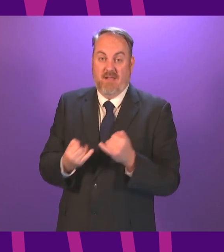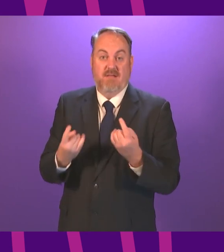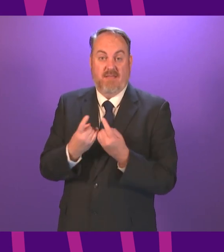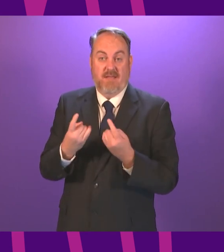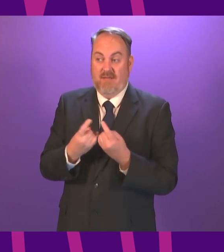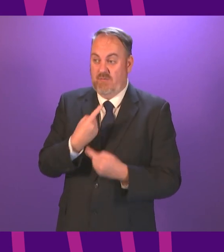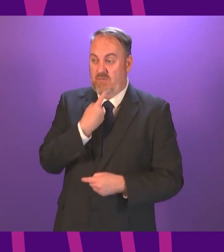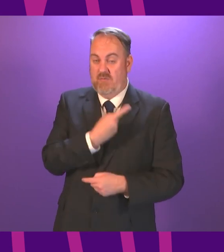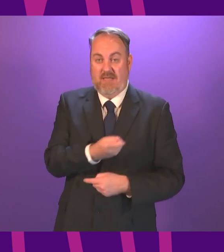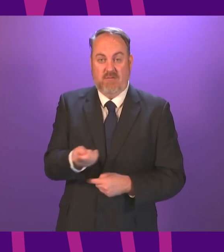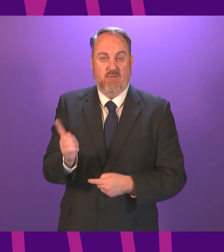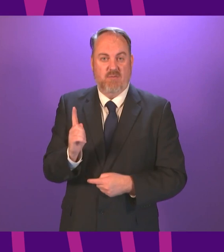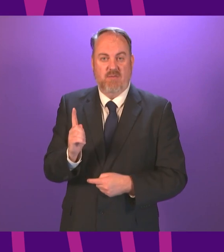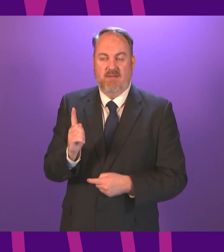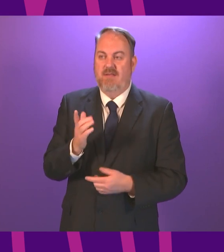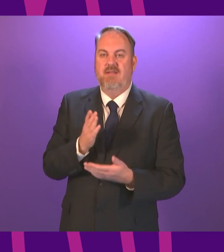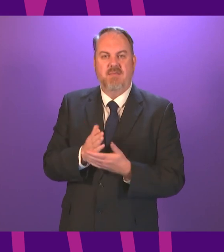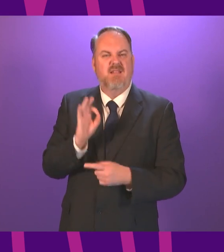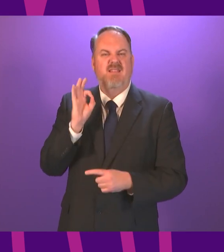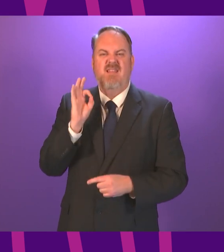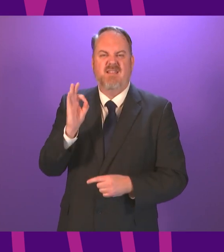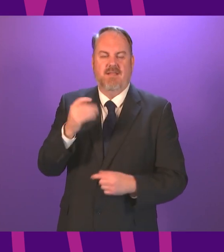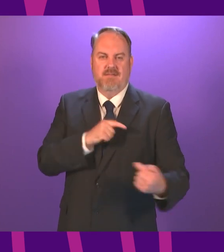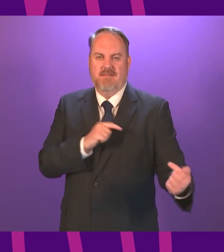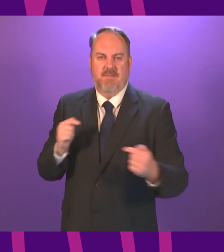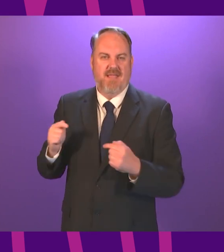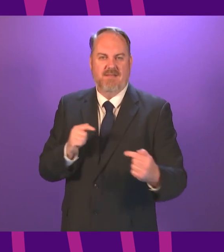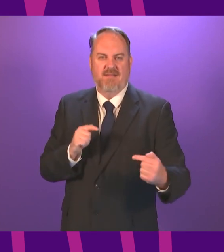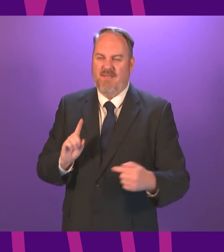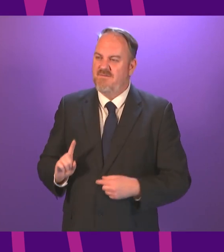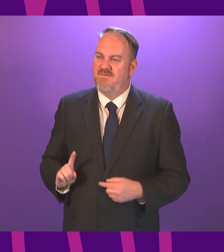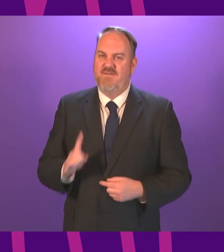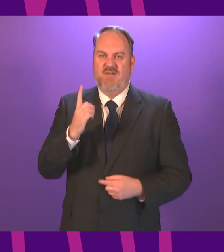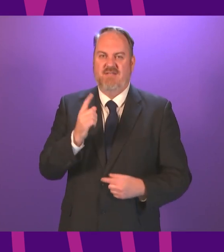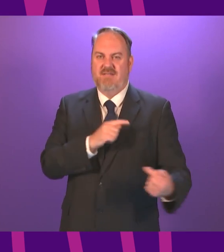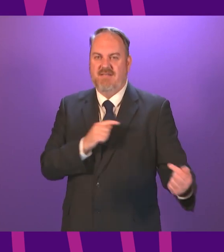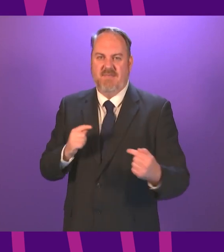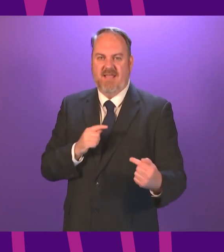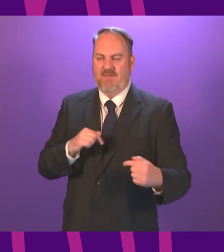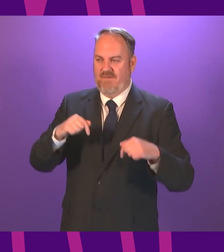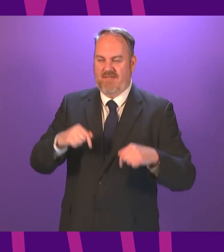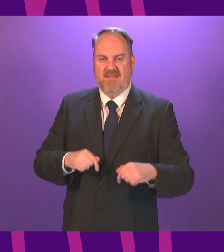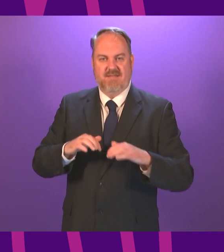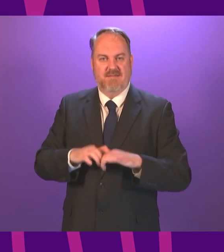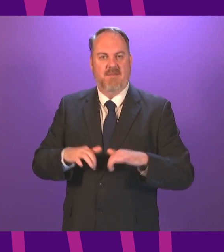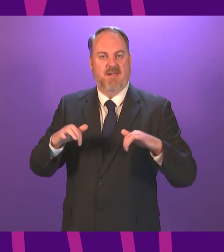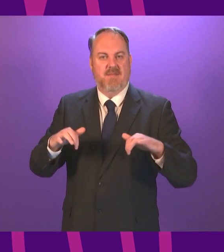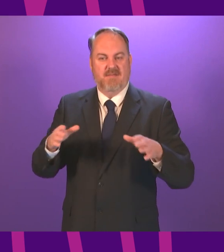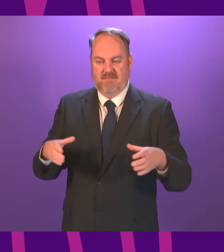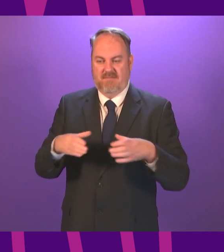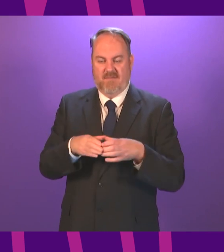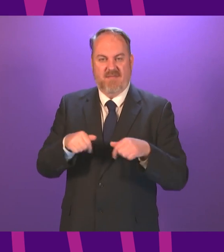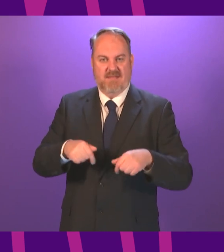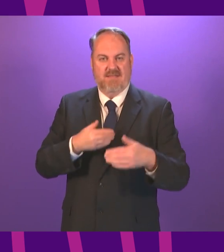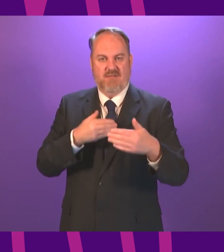started presenting officer which is this has been an excellent debate I am pleased this has been the very first debate of this sixth session I